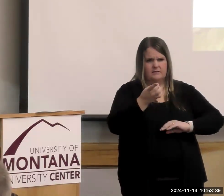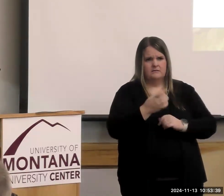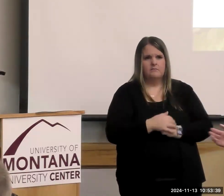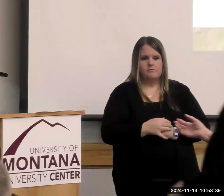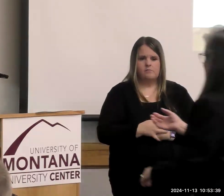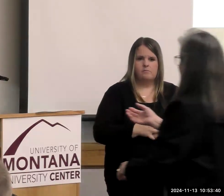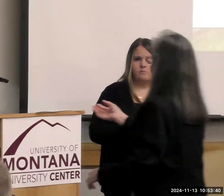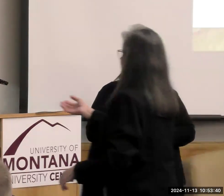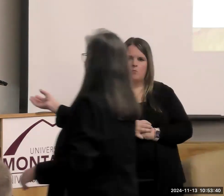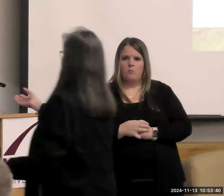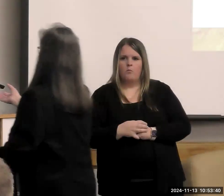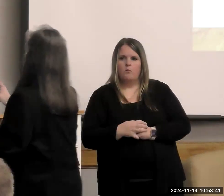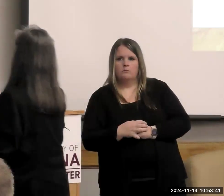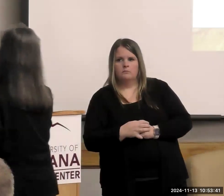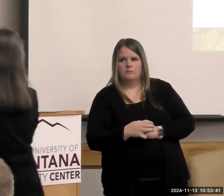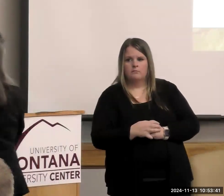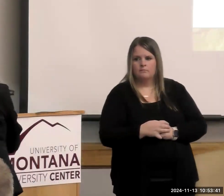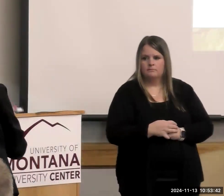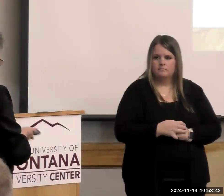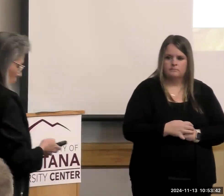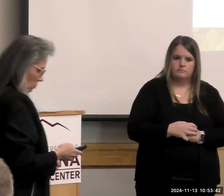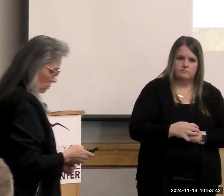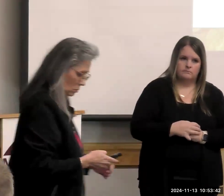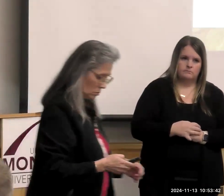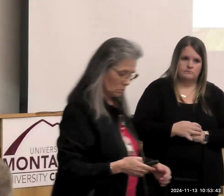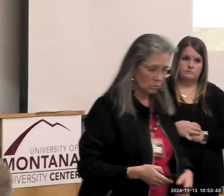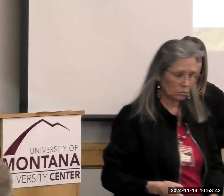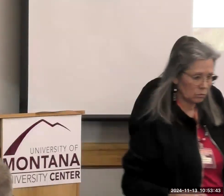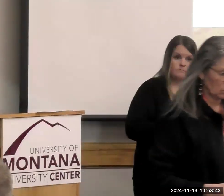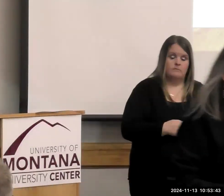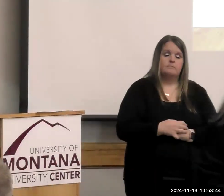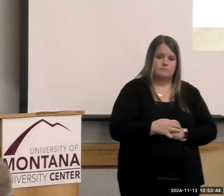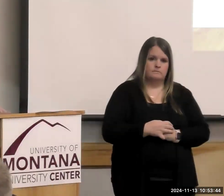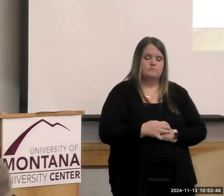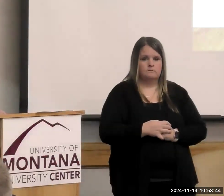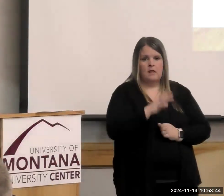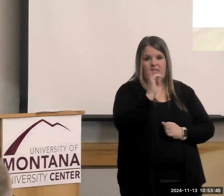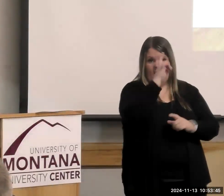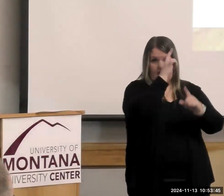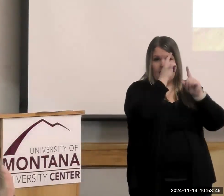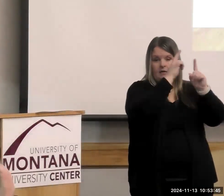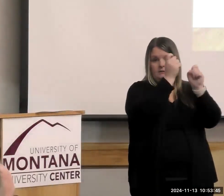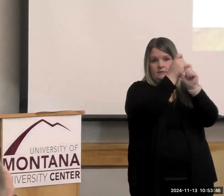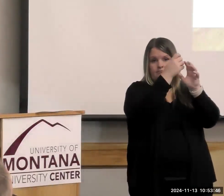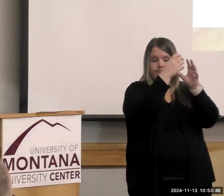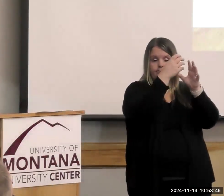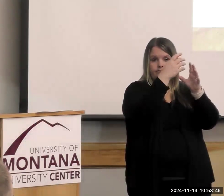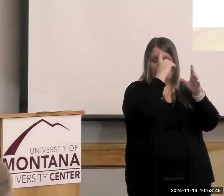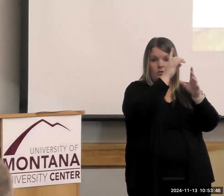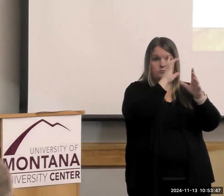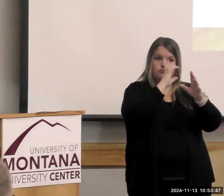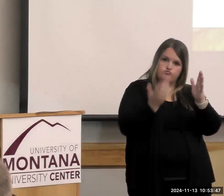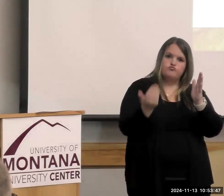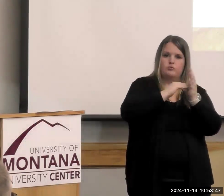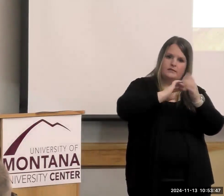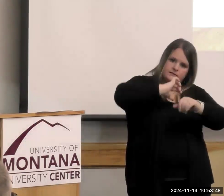So this initiative was reignited recently at the White House Conference for Hunger,